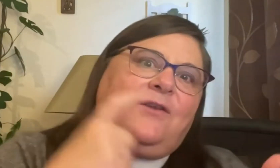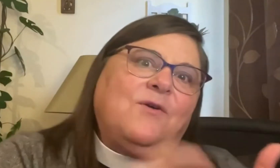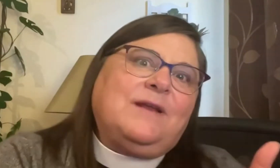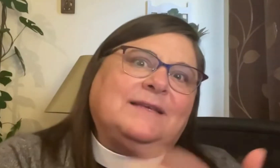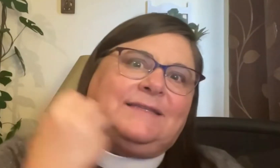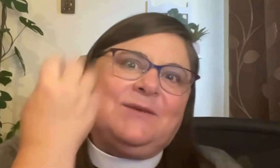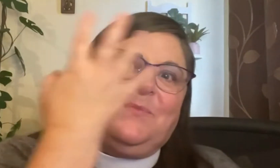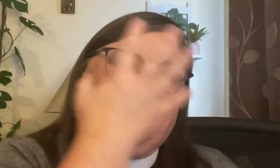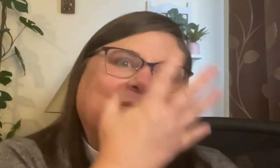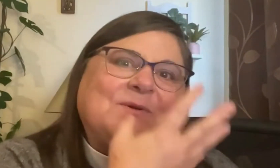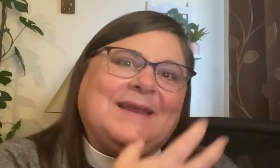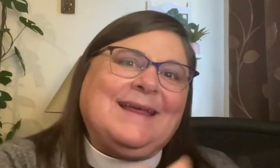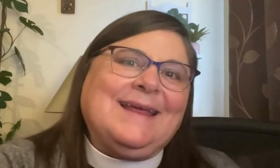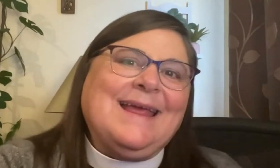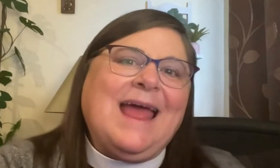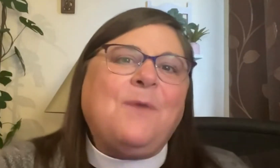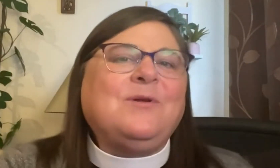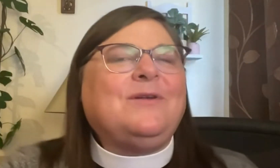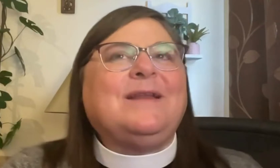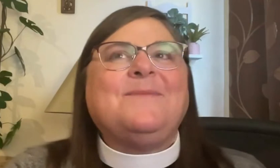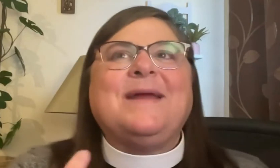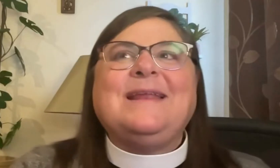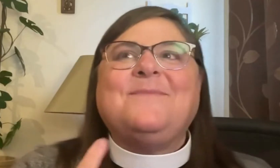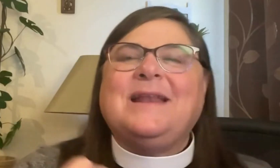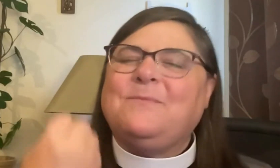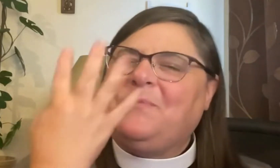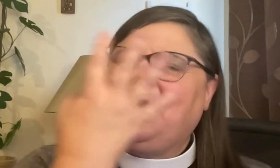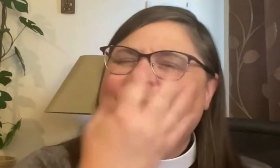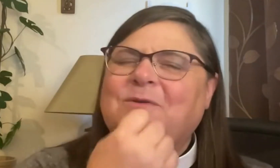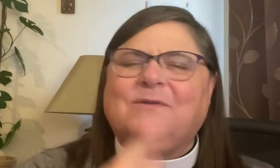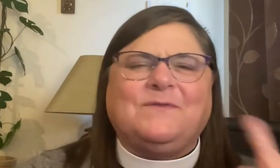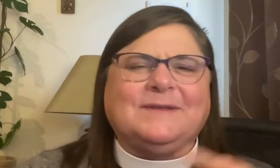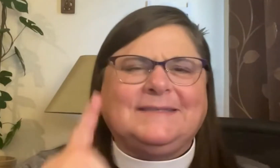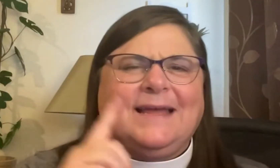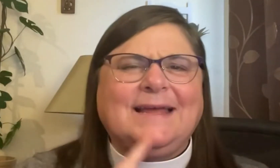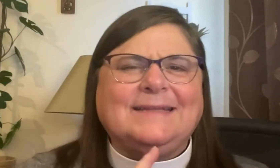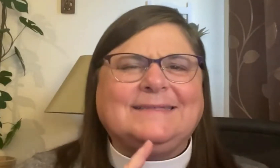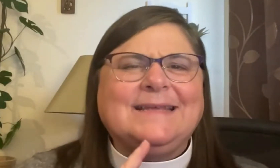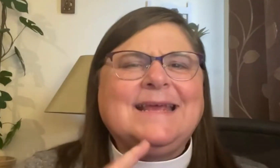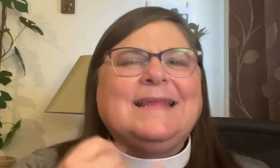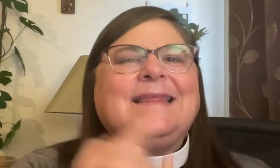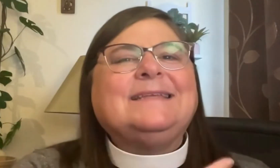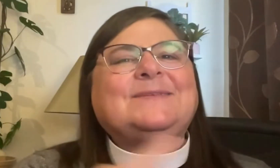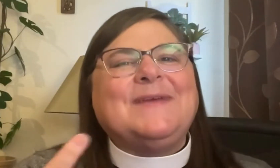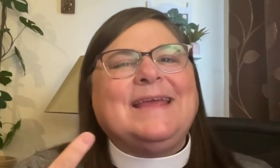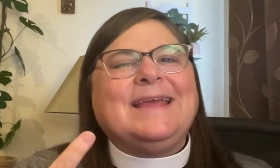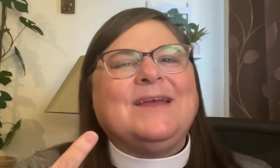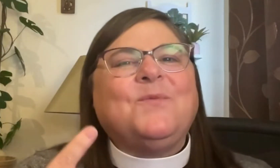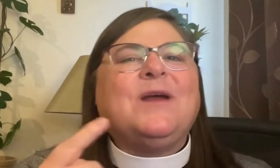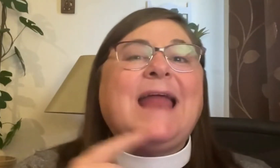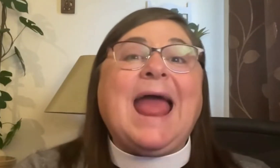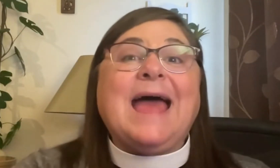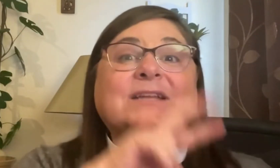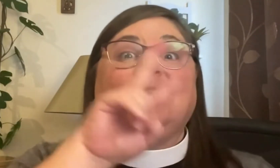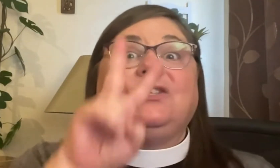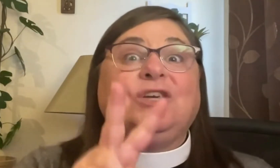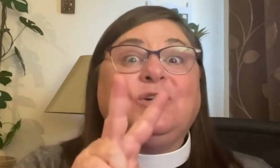Notice the Beauty, and we're learning many, many beautiful signs. This week, we're going to add two